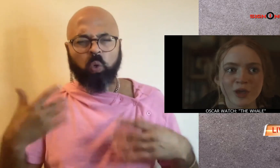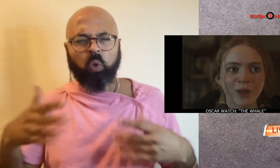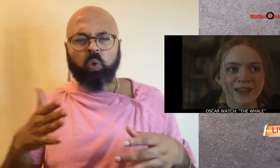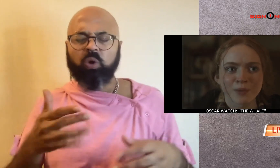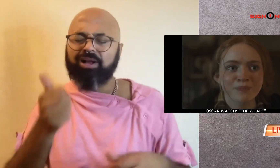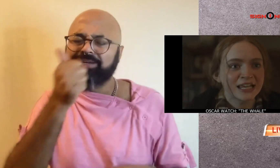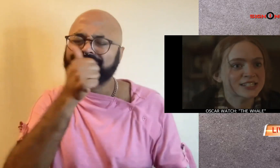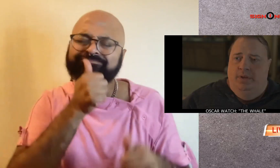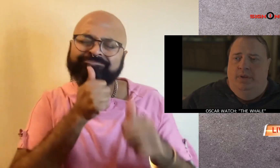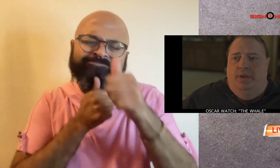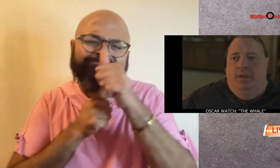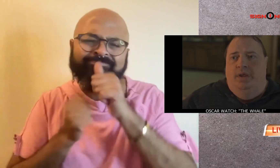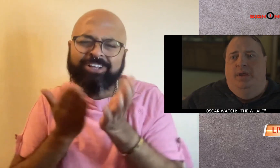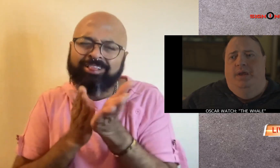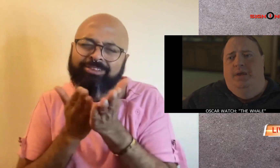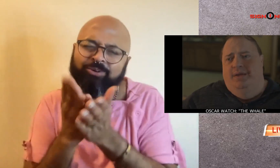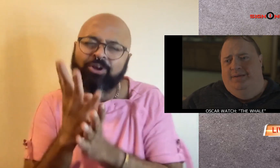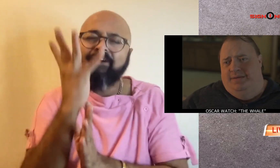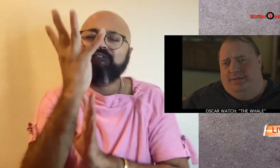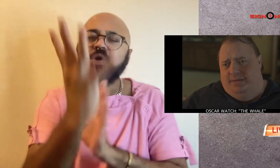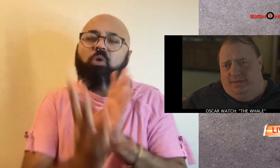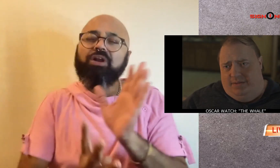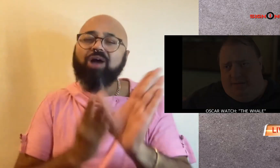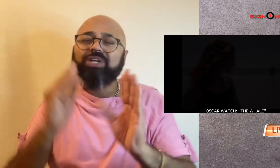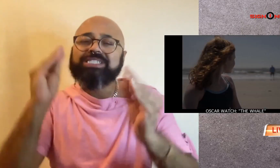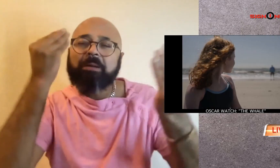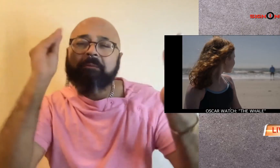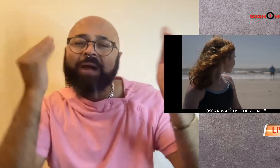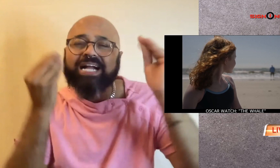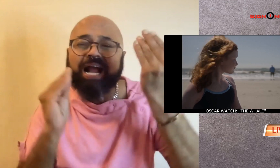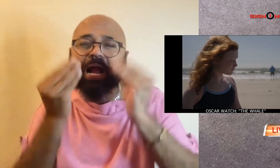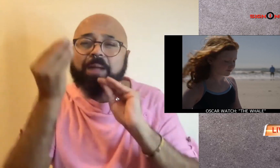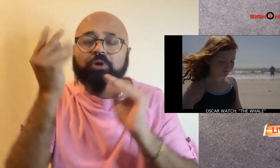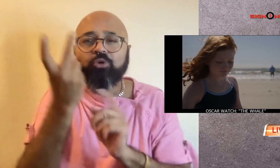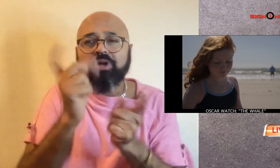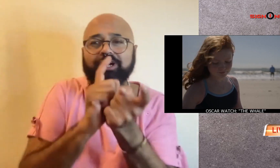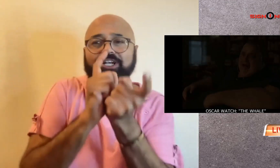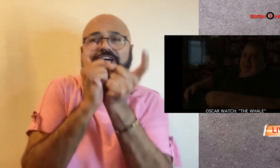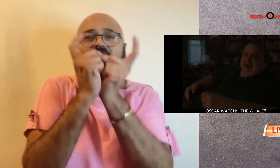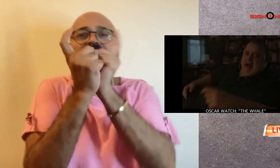Fraser had to suffer through four hours of makeup to transform into the character.